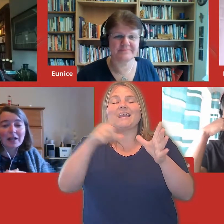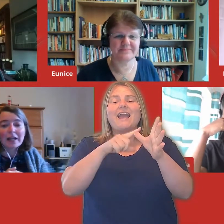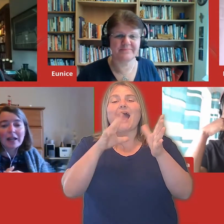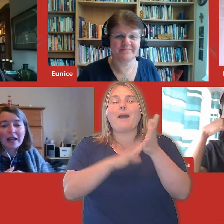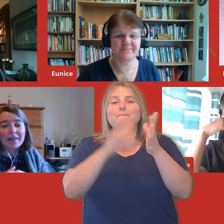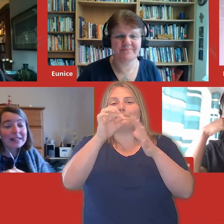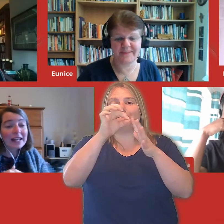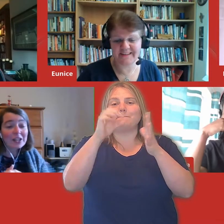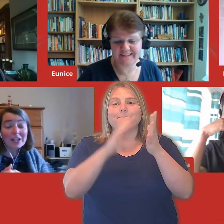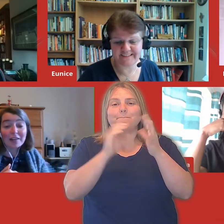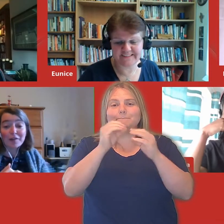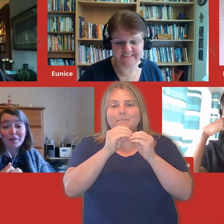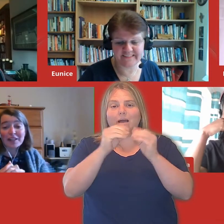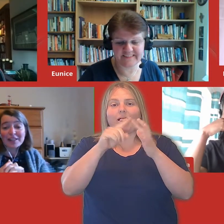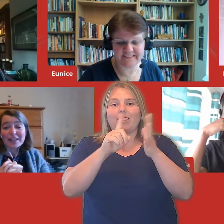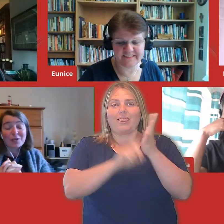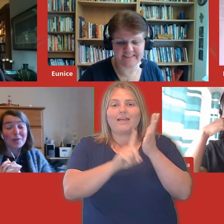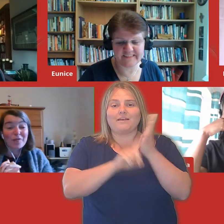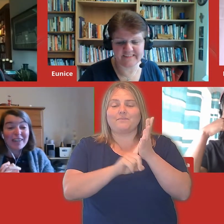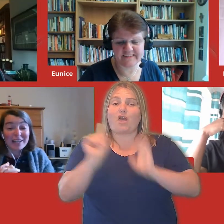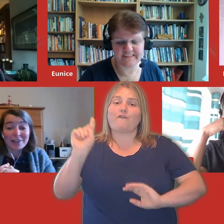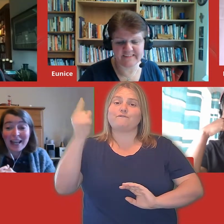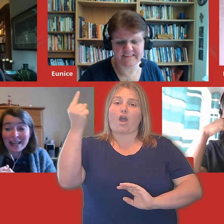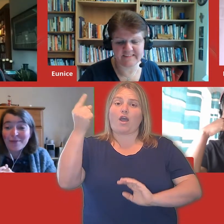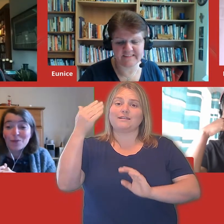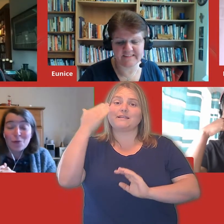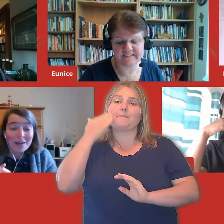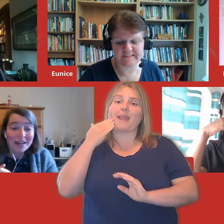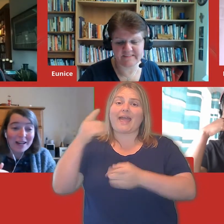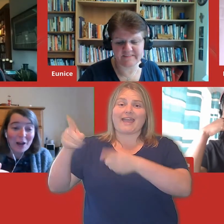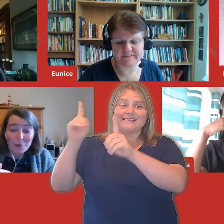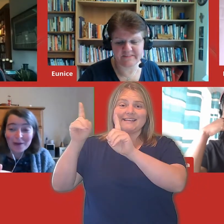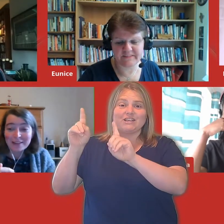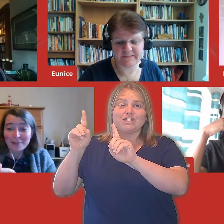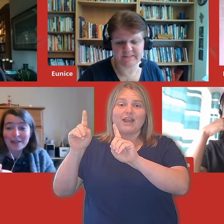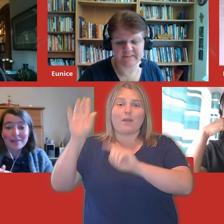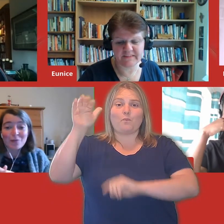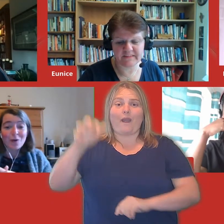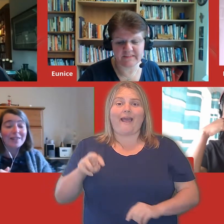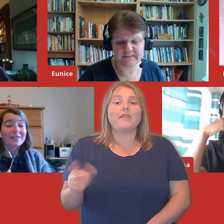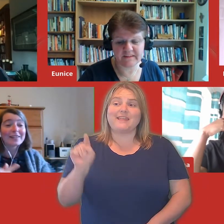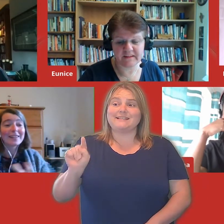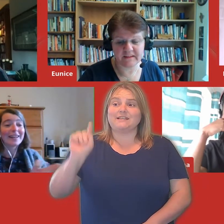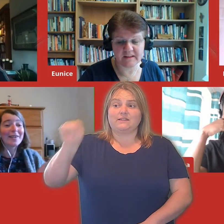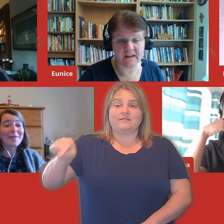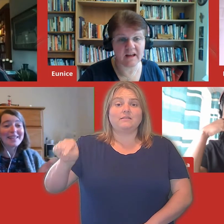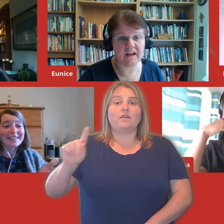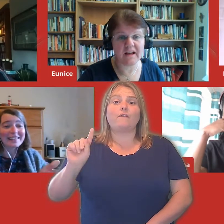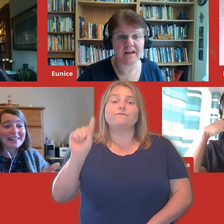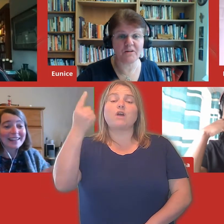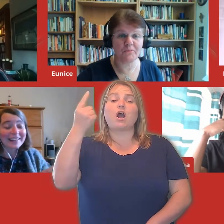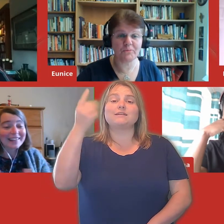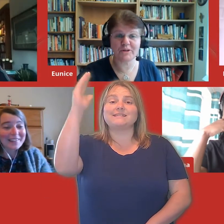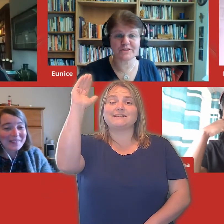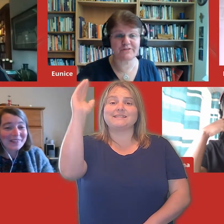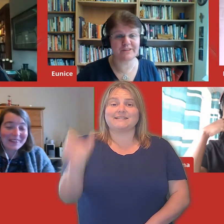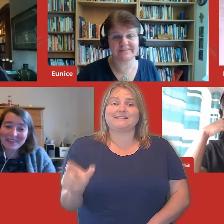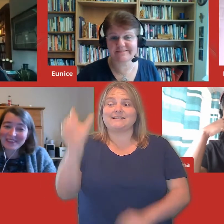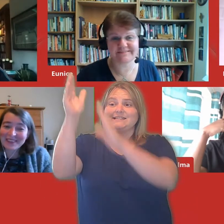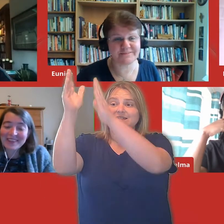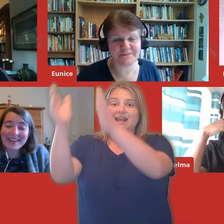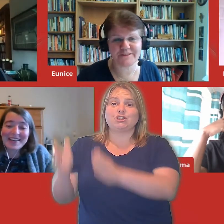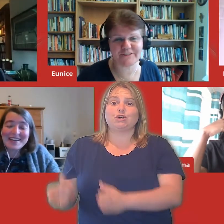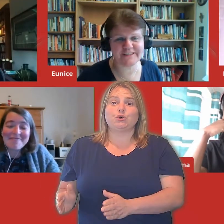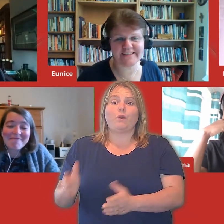teacher. Amazing. And this is actually the first statue of a real named woman in an open air space in Wales. Hallelujah. isn't that? Wonderful.